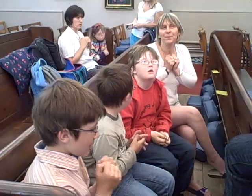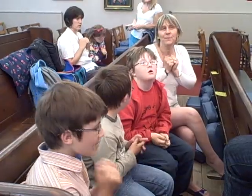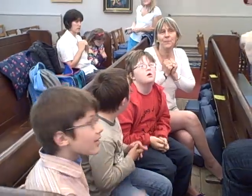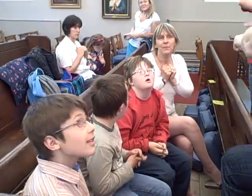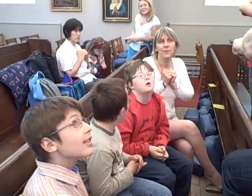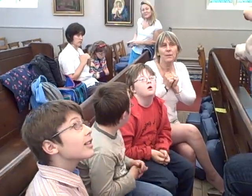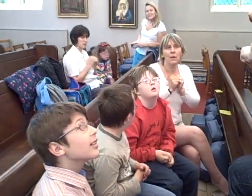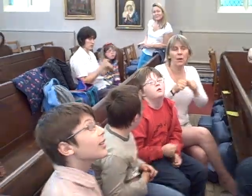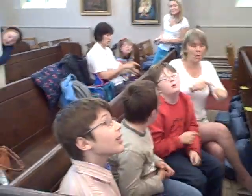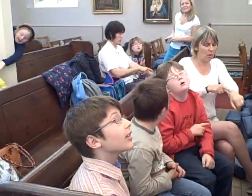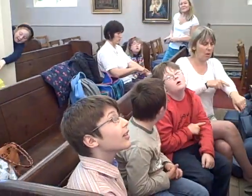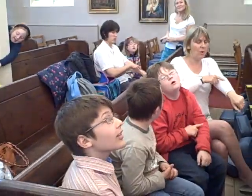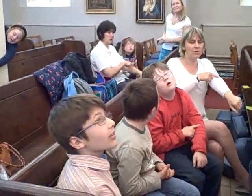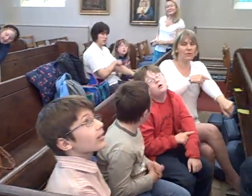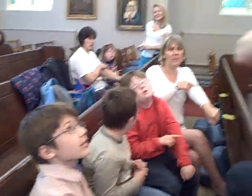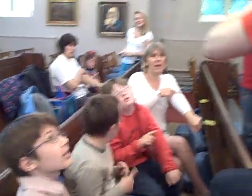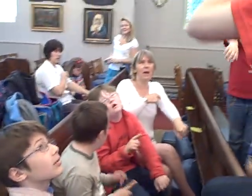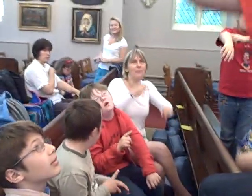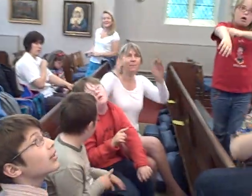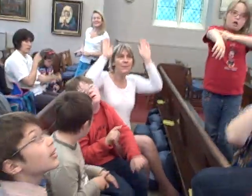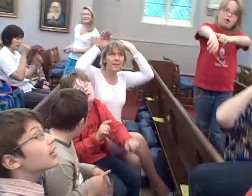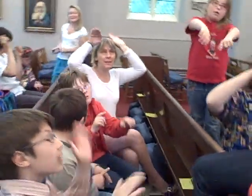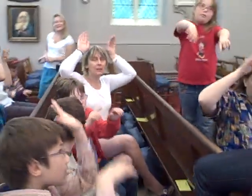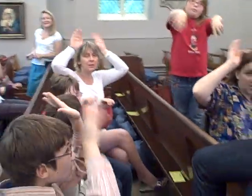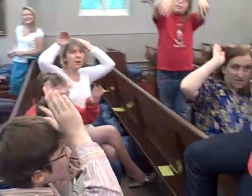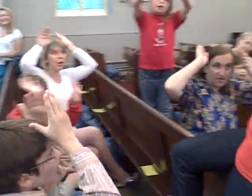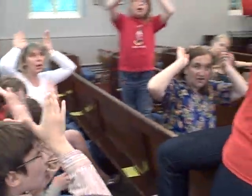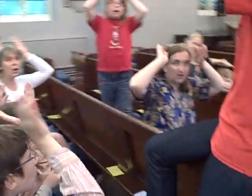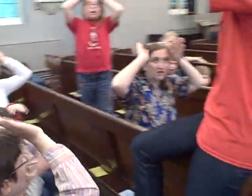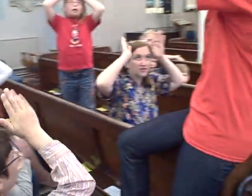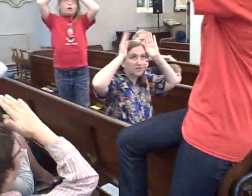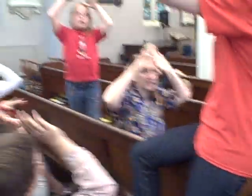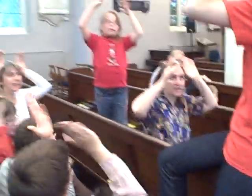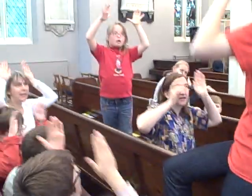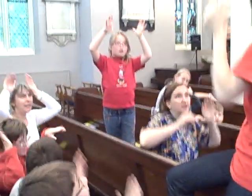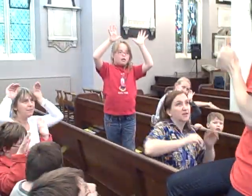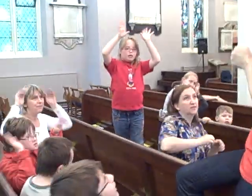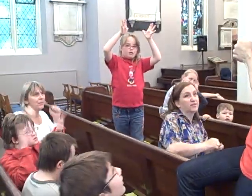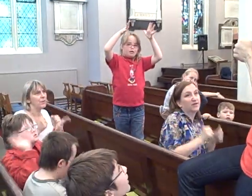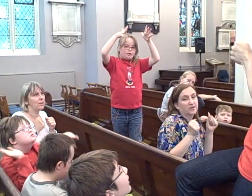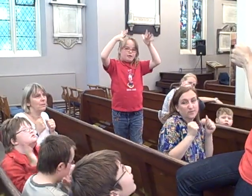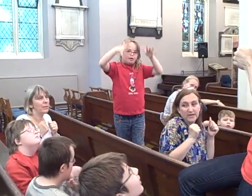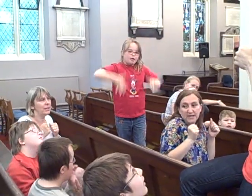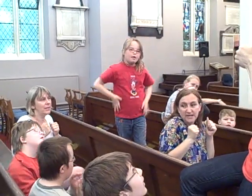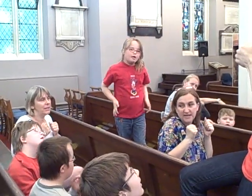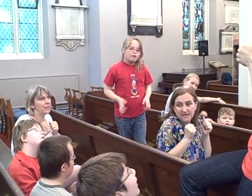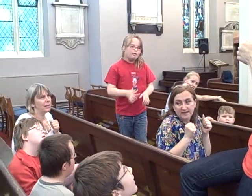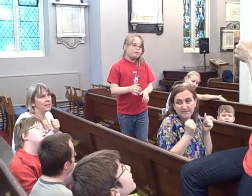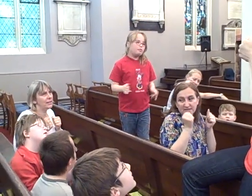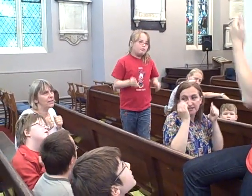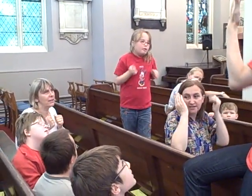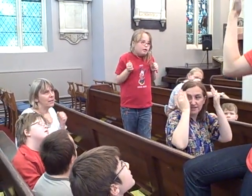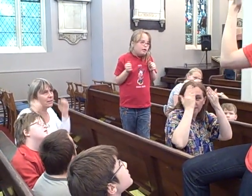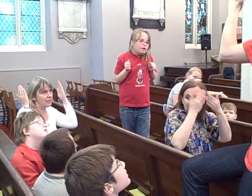been a long time, little donkey, through the winter's